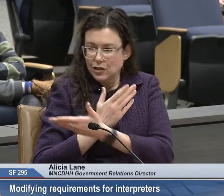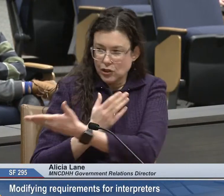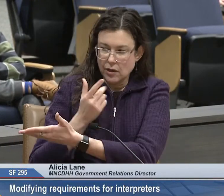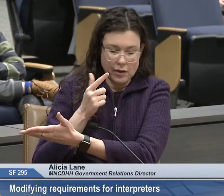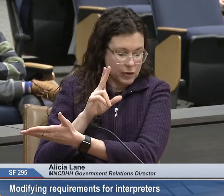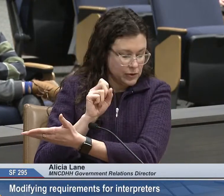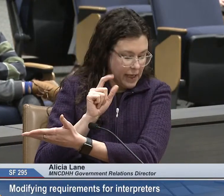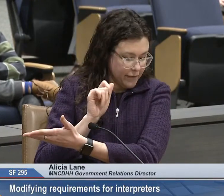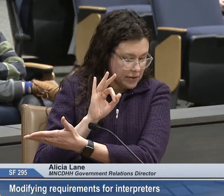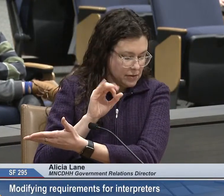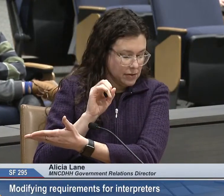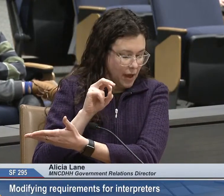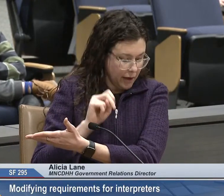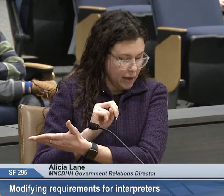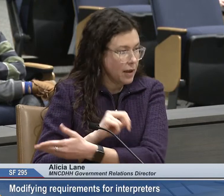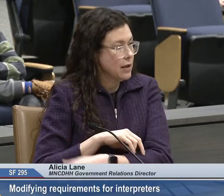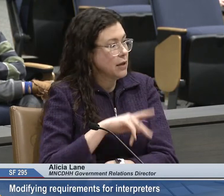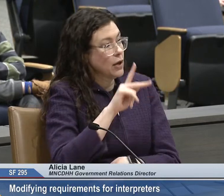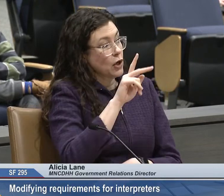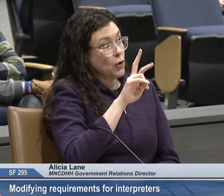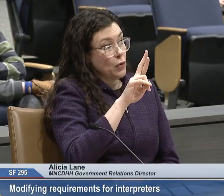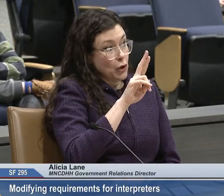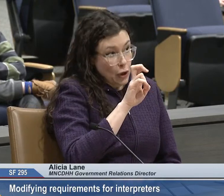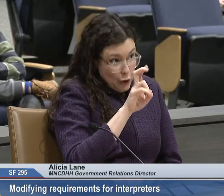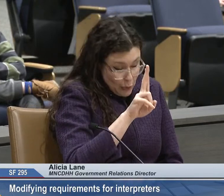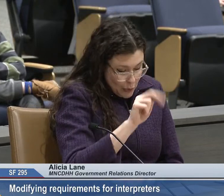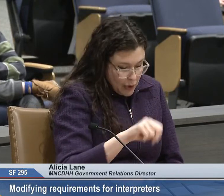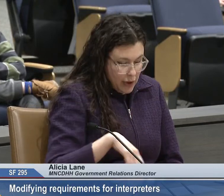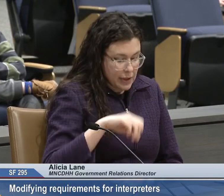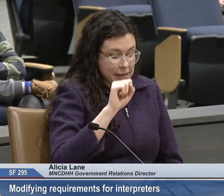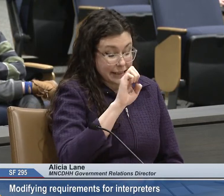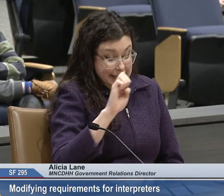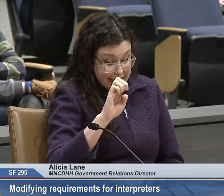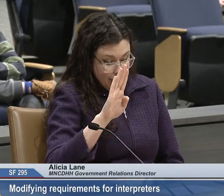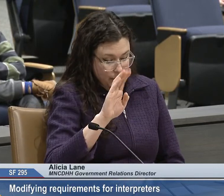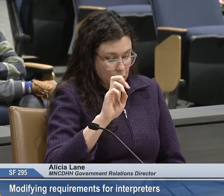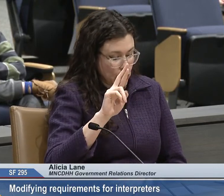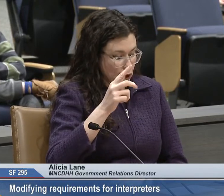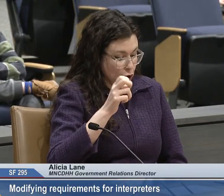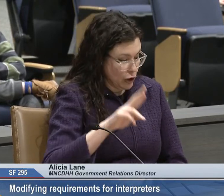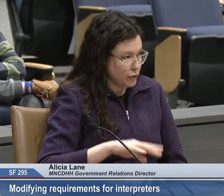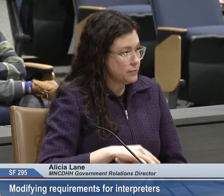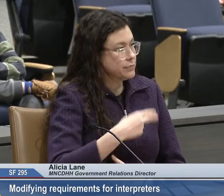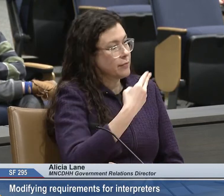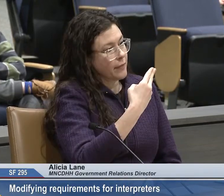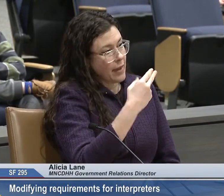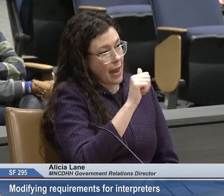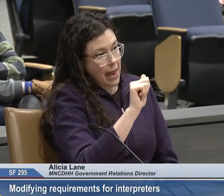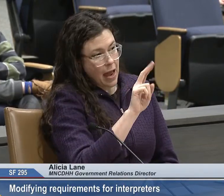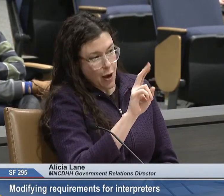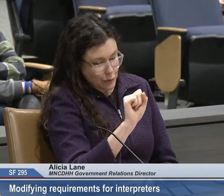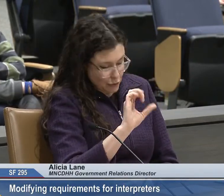Senators Gustafson, Kroon, Seaburger, Haaschild,